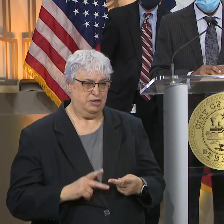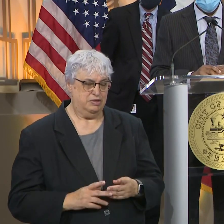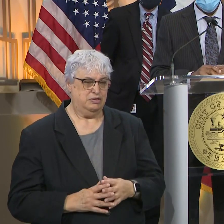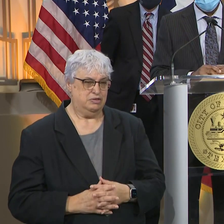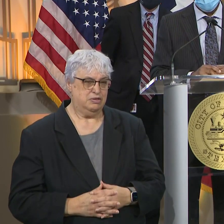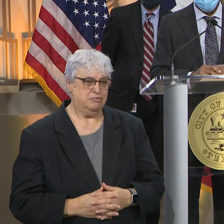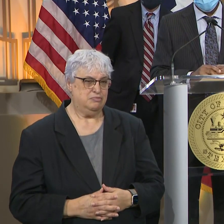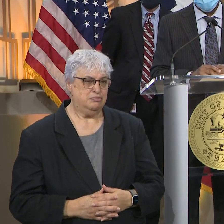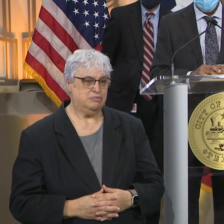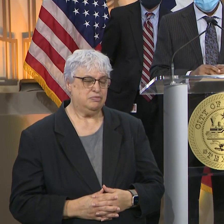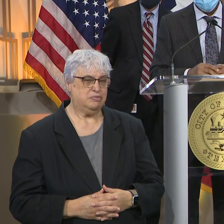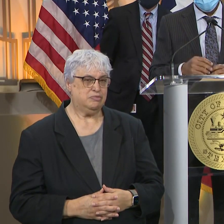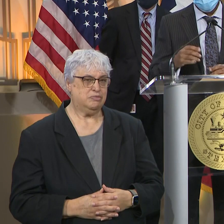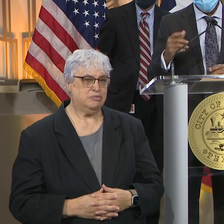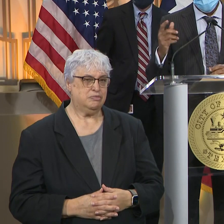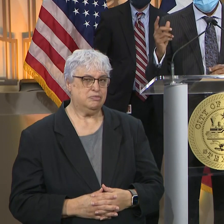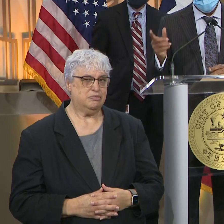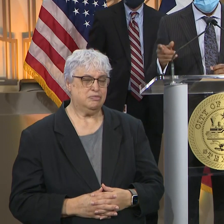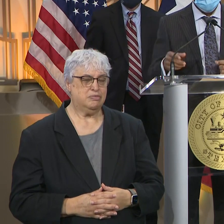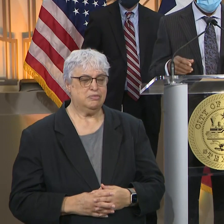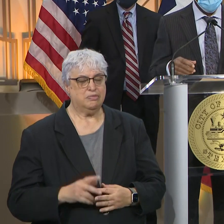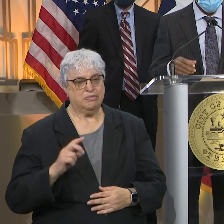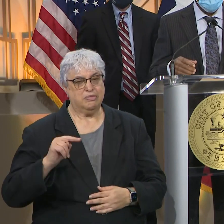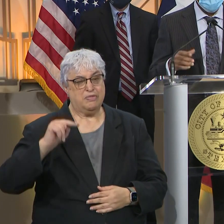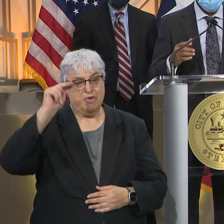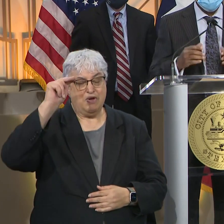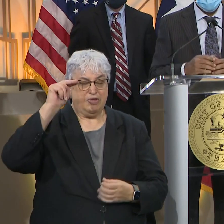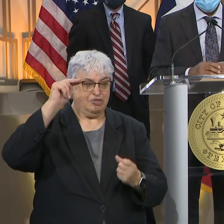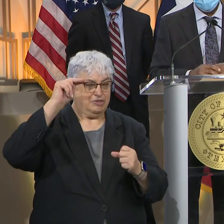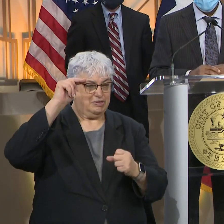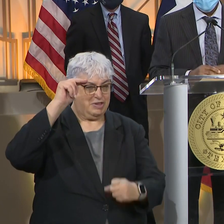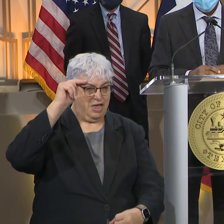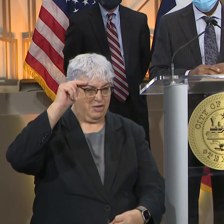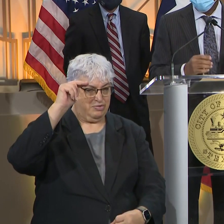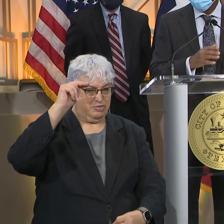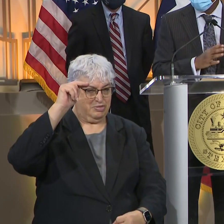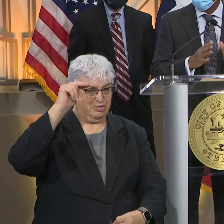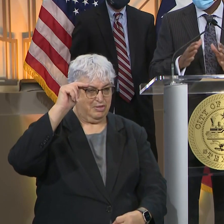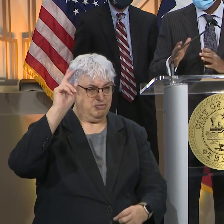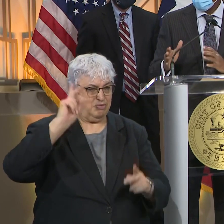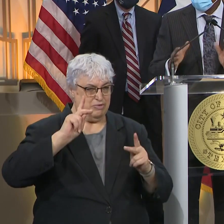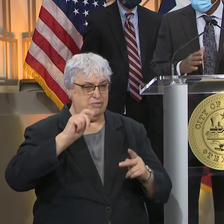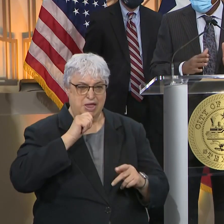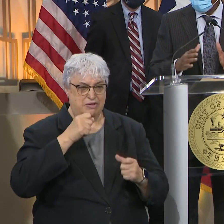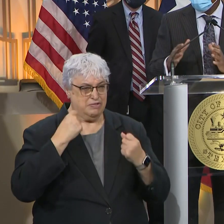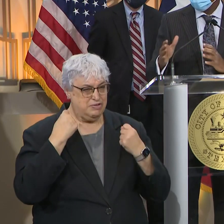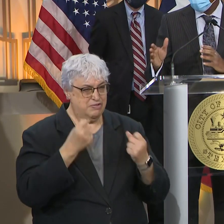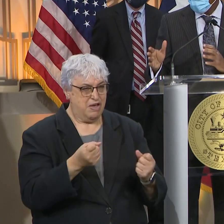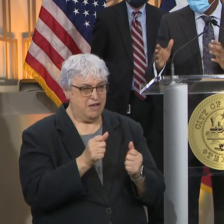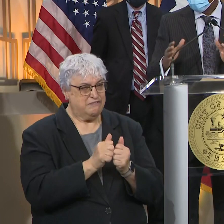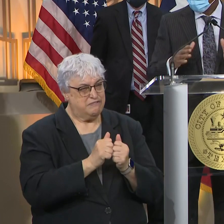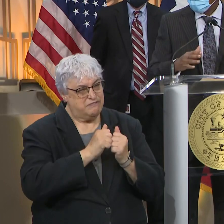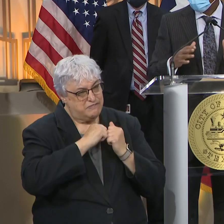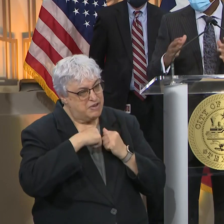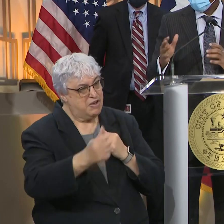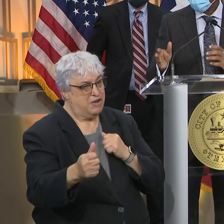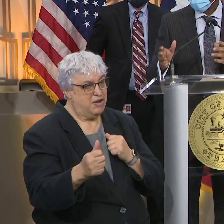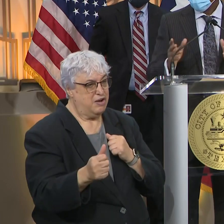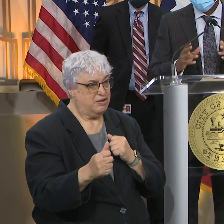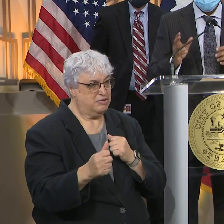And if we, for example, if there was one on the north side or one on the south side and people didn't have to drive nearly as far,